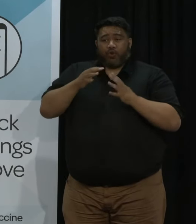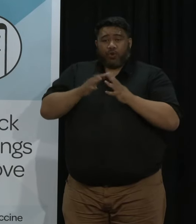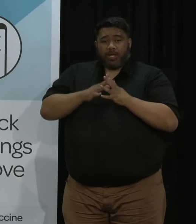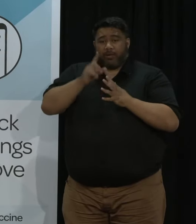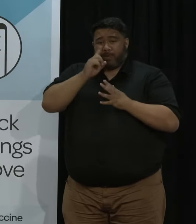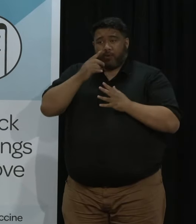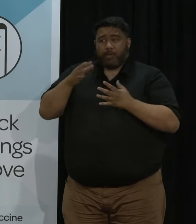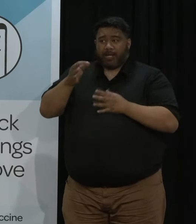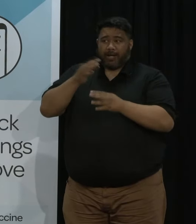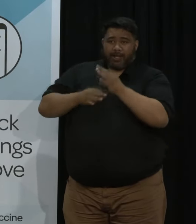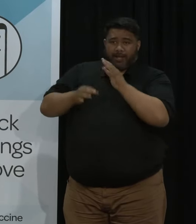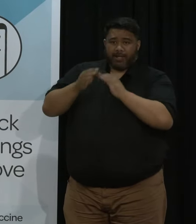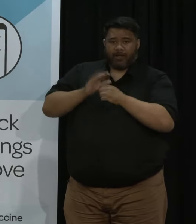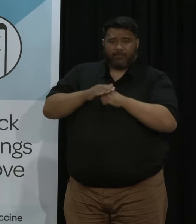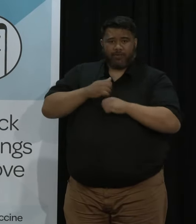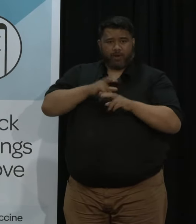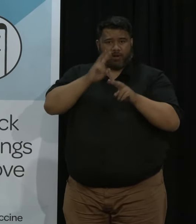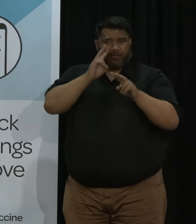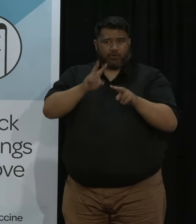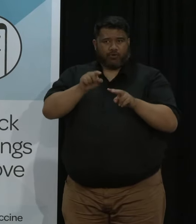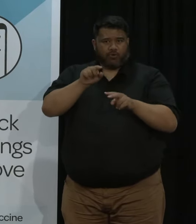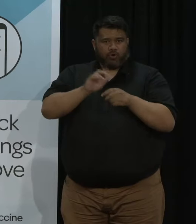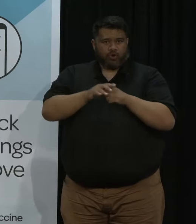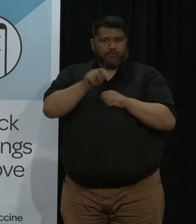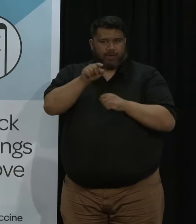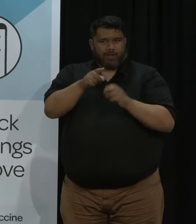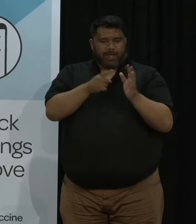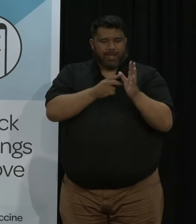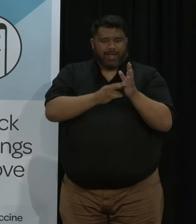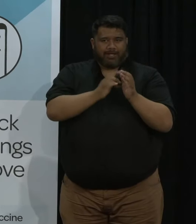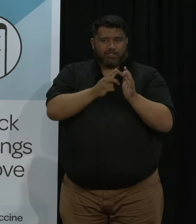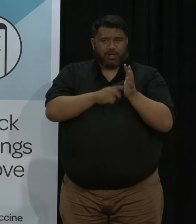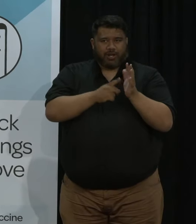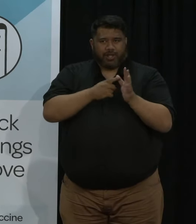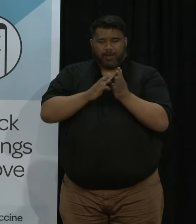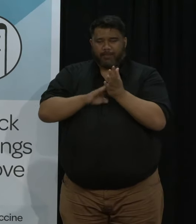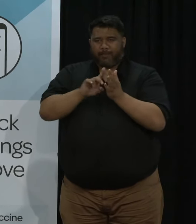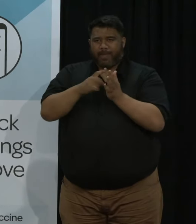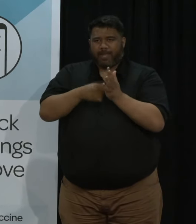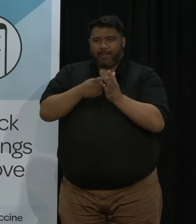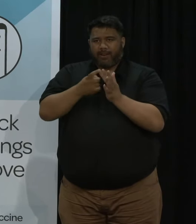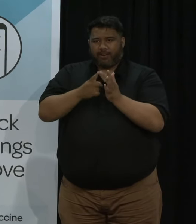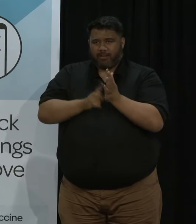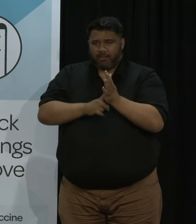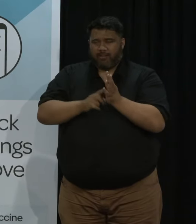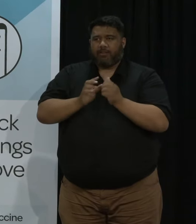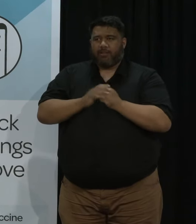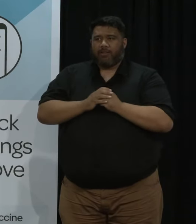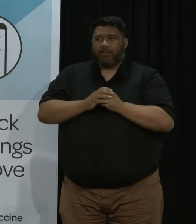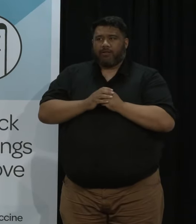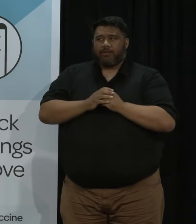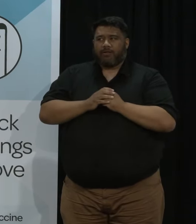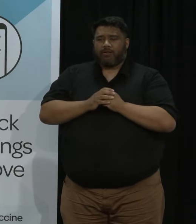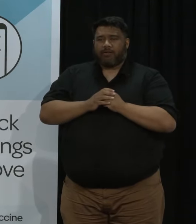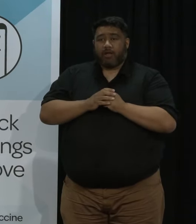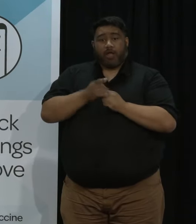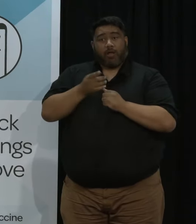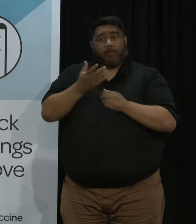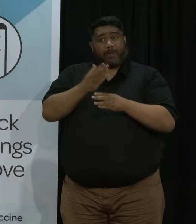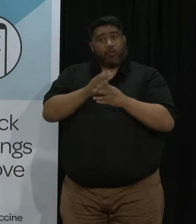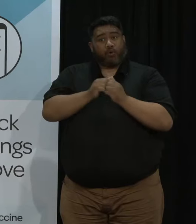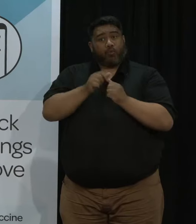been some media outlets that have sought views within Europe and of course had the opportunity with the panel that she was a part of from APEC to